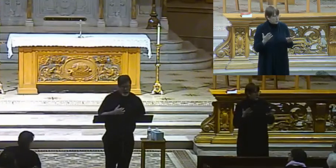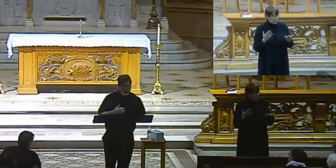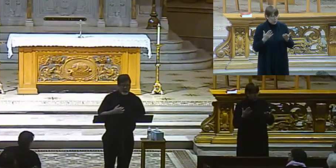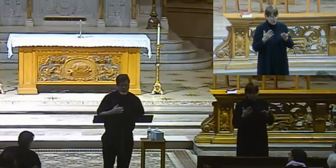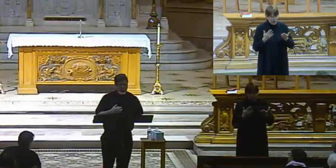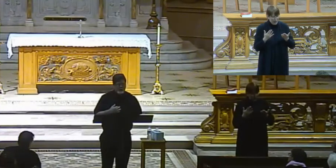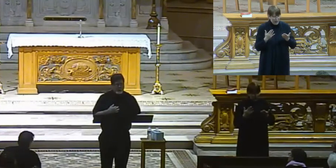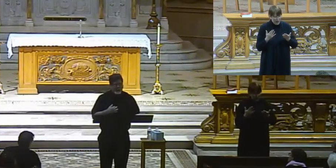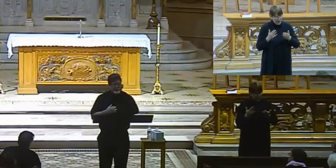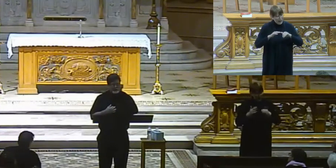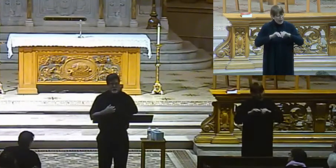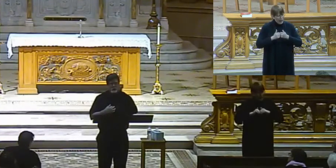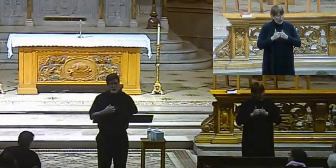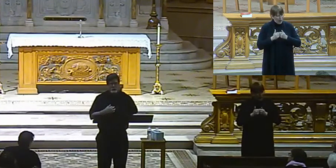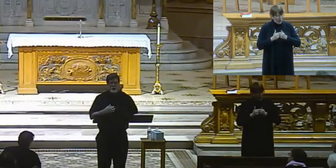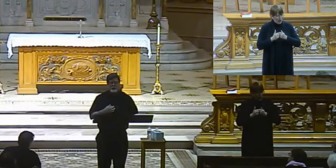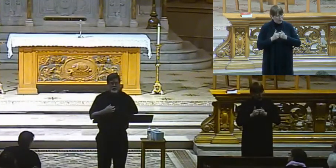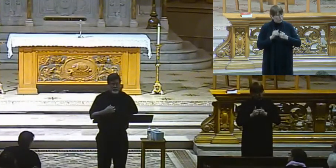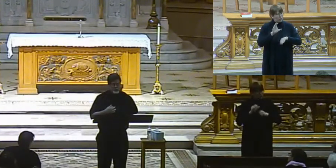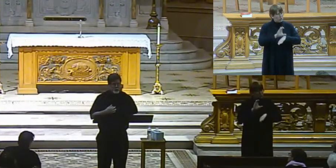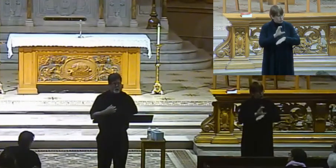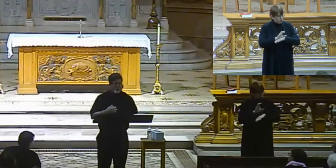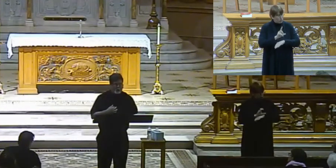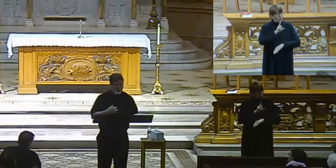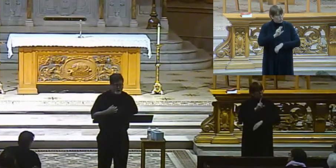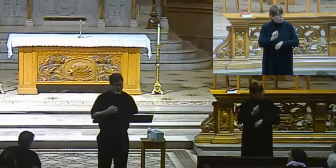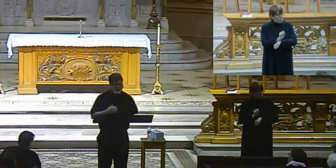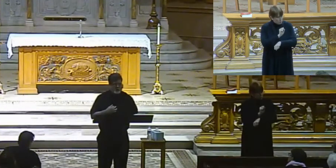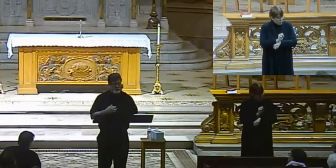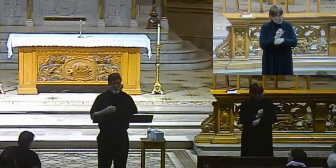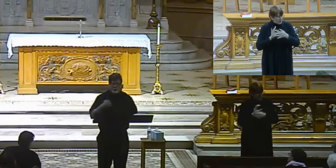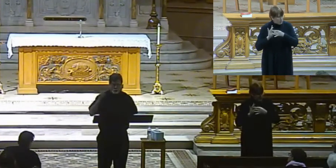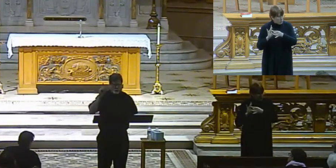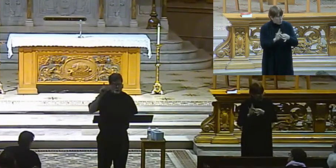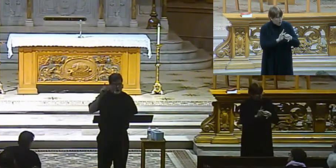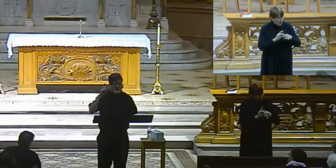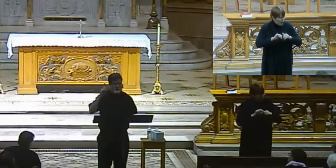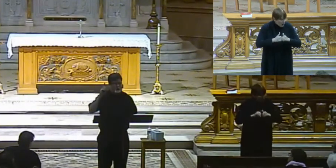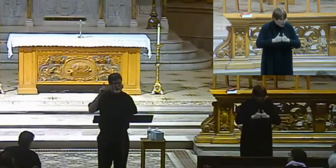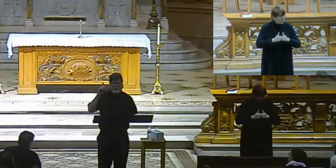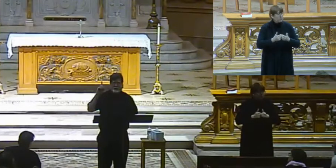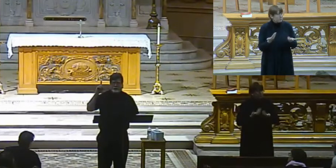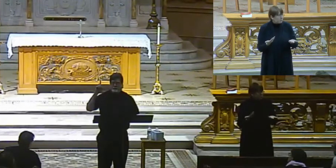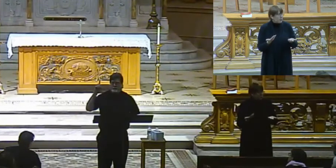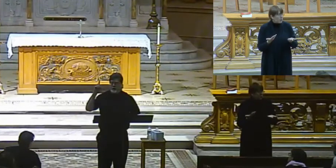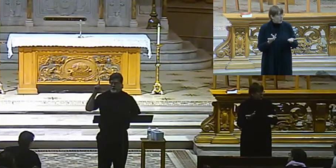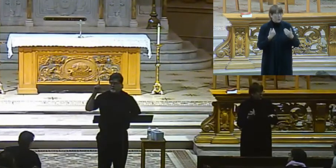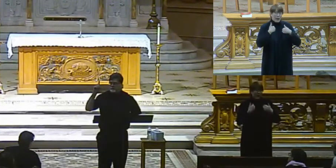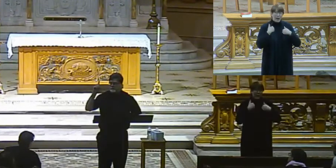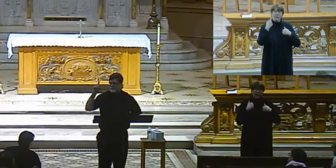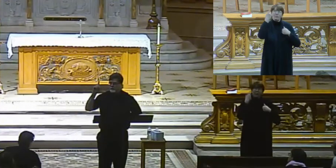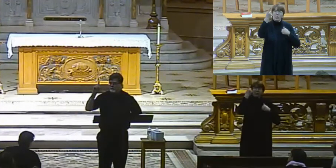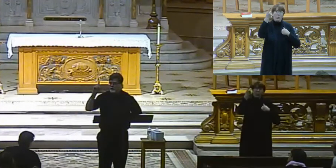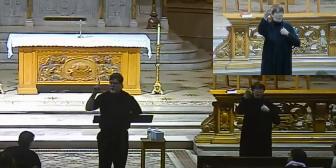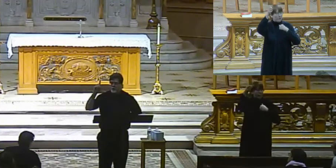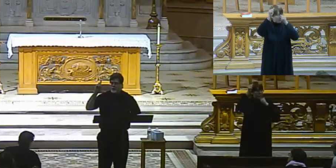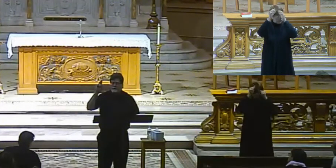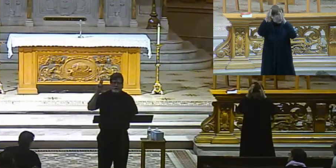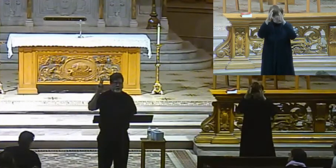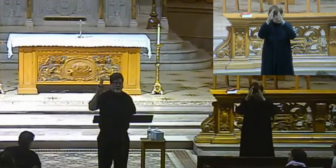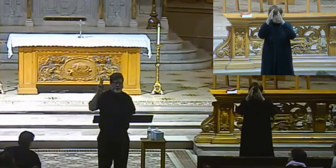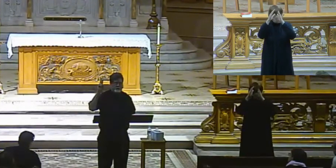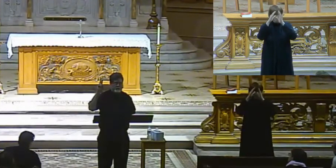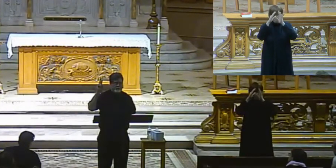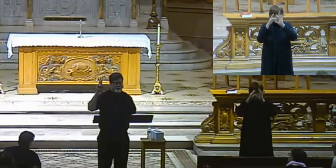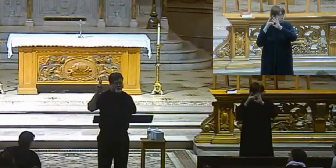say that the church is one? Well, we are one because we have one Father. We